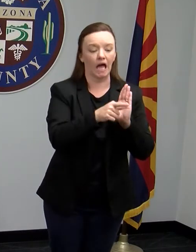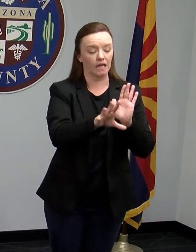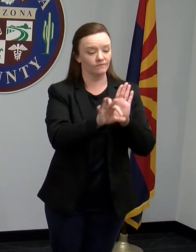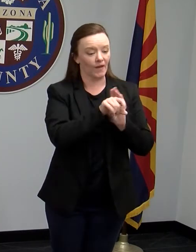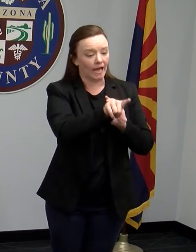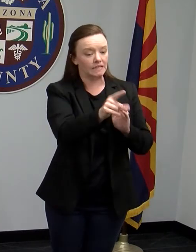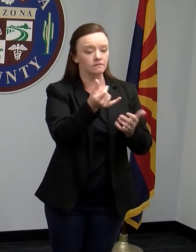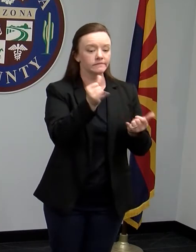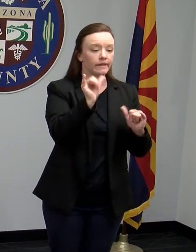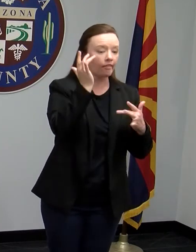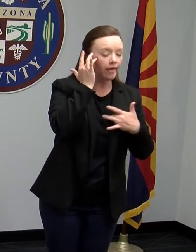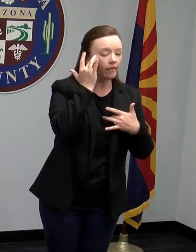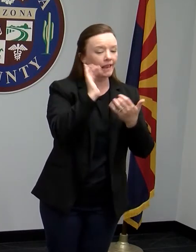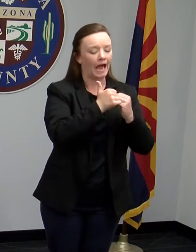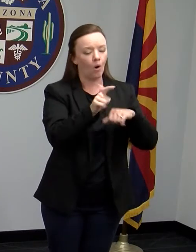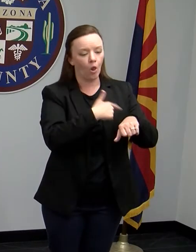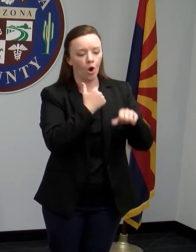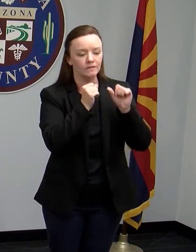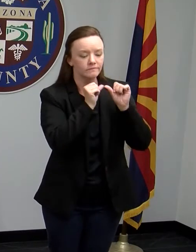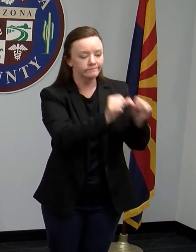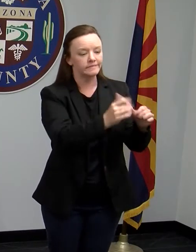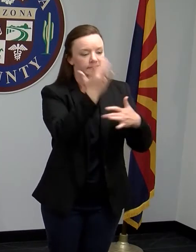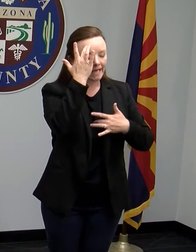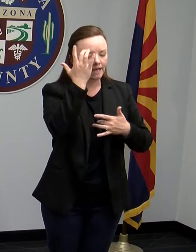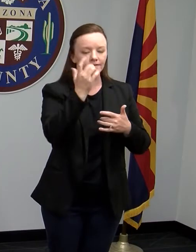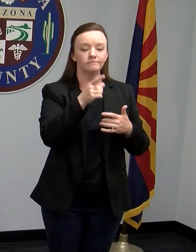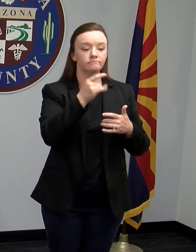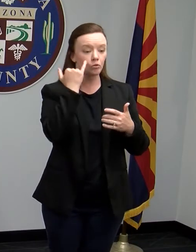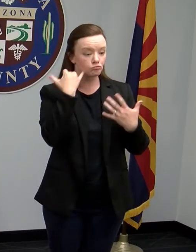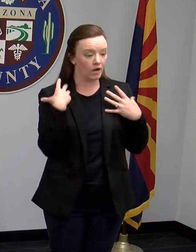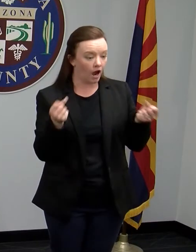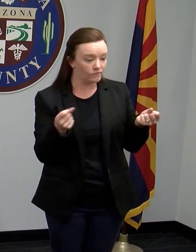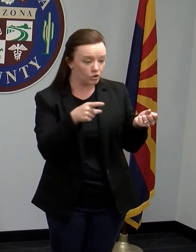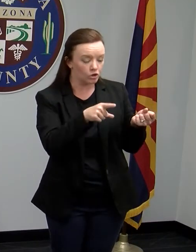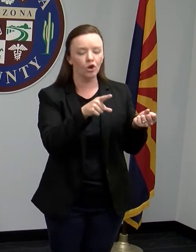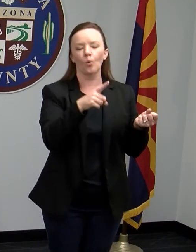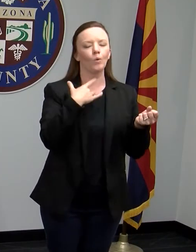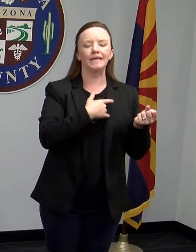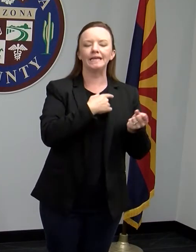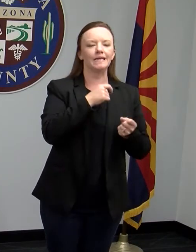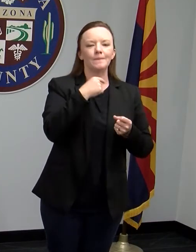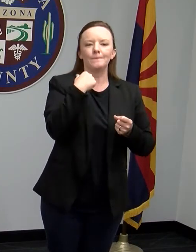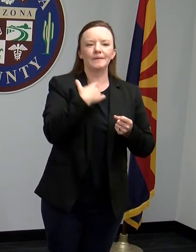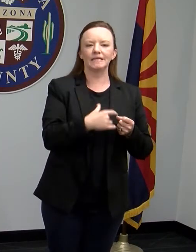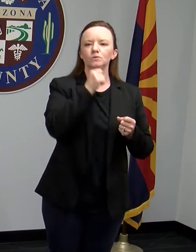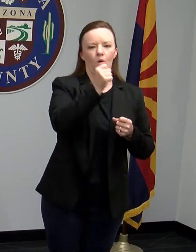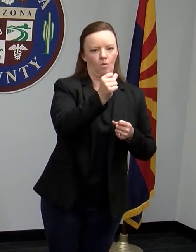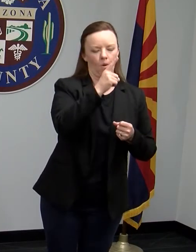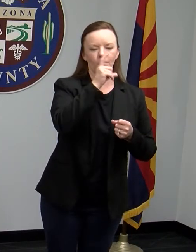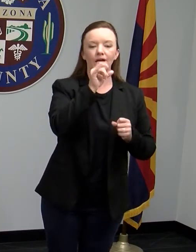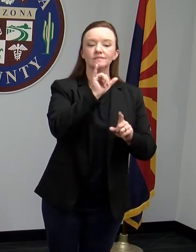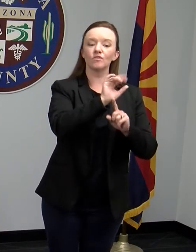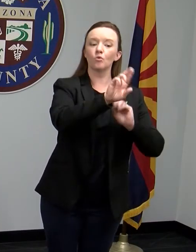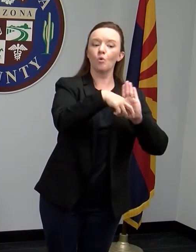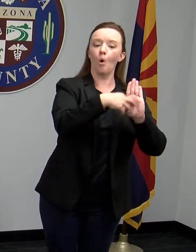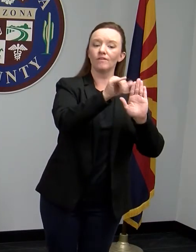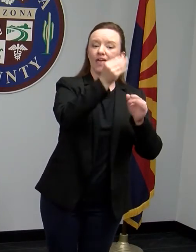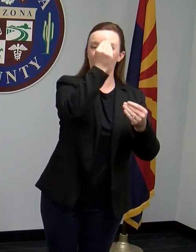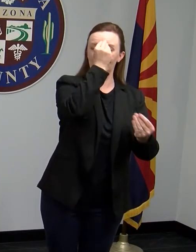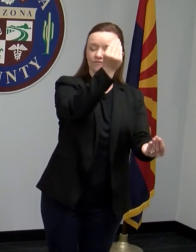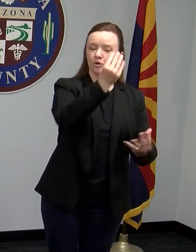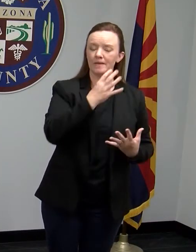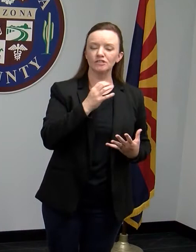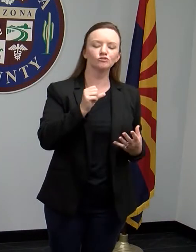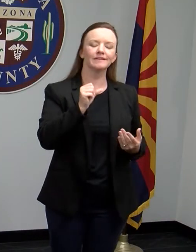have recovered so that is something that we don't typically do because its role in public health is not nearly as well established